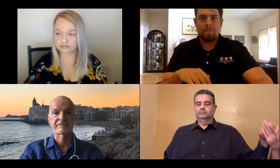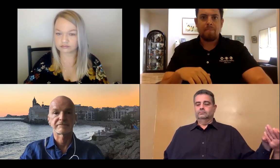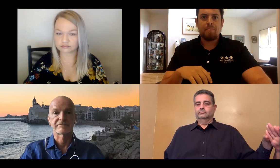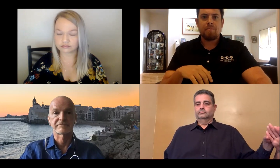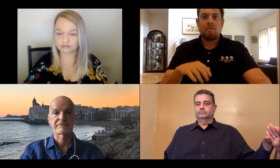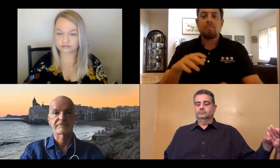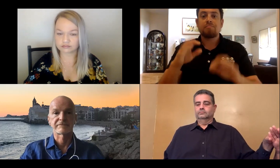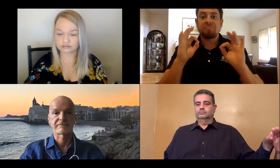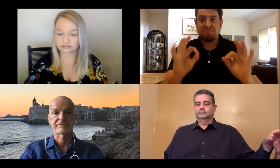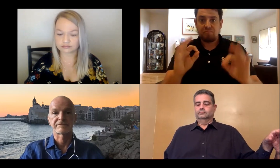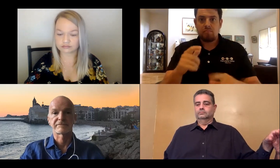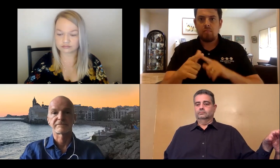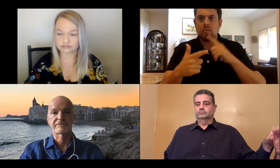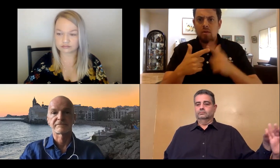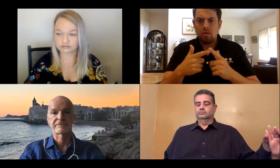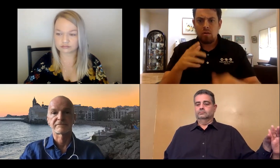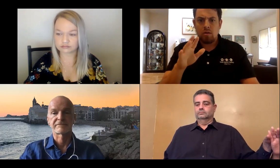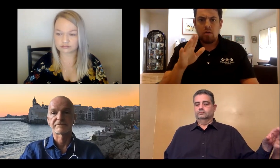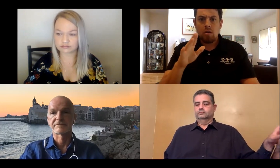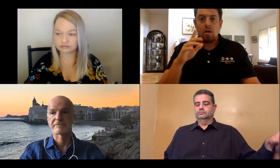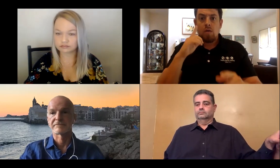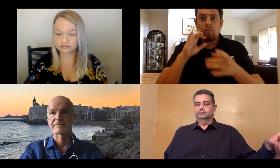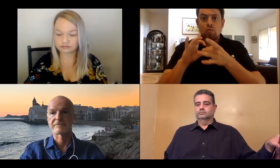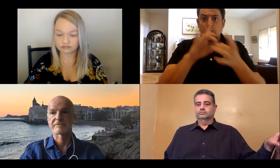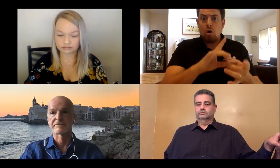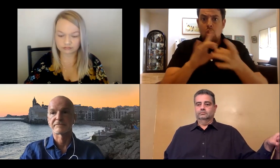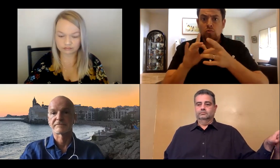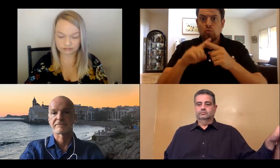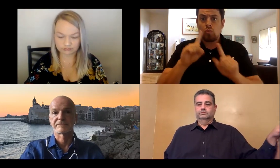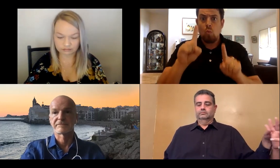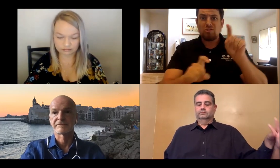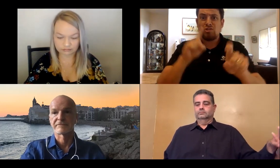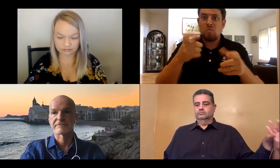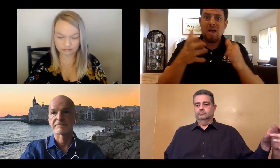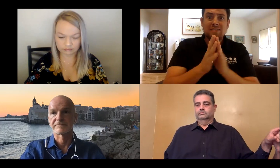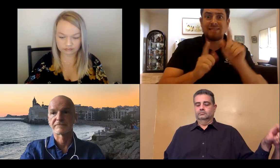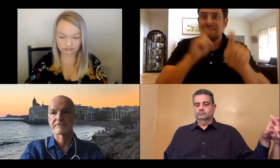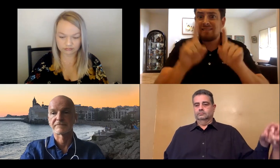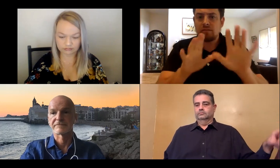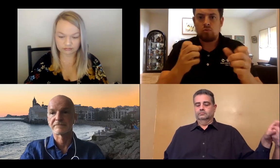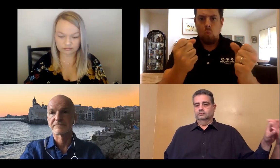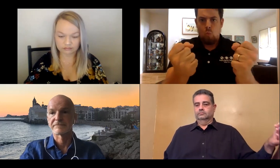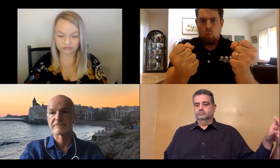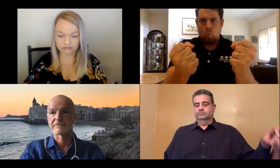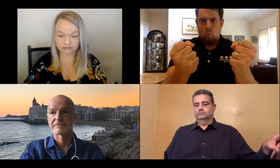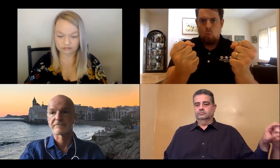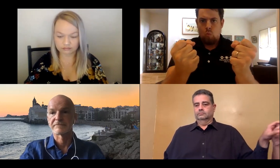That way you'll be able to see those people who have their videos on more clearly and it should just be the presenters.